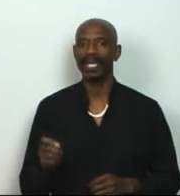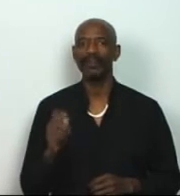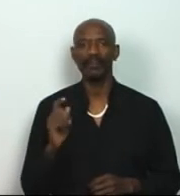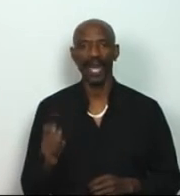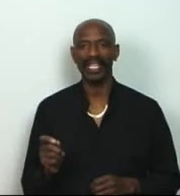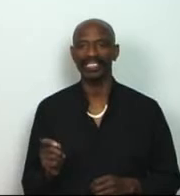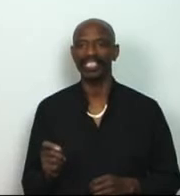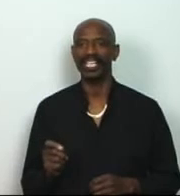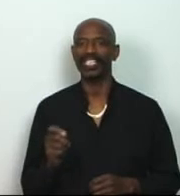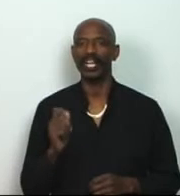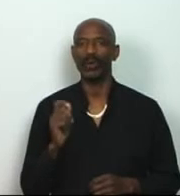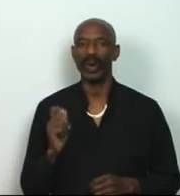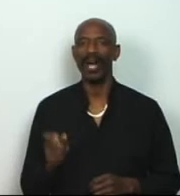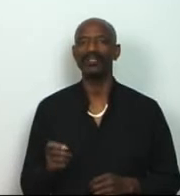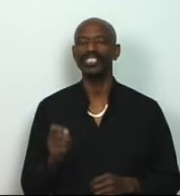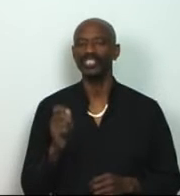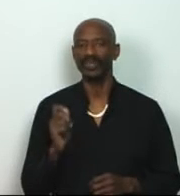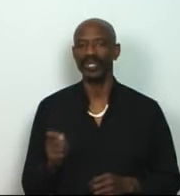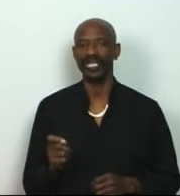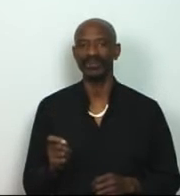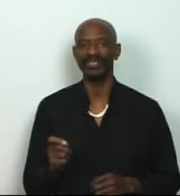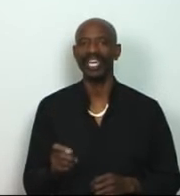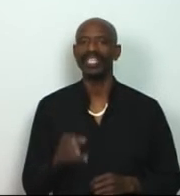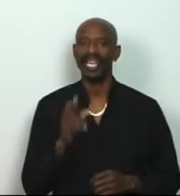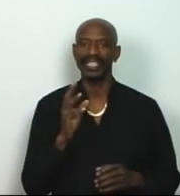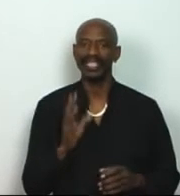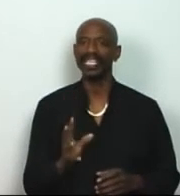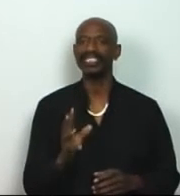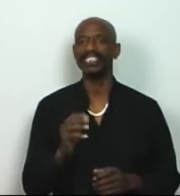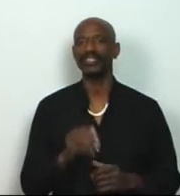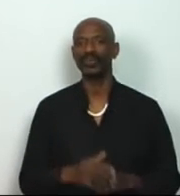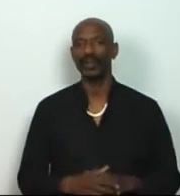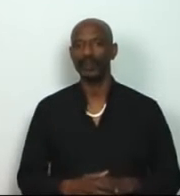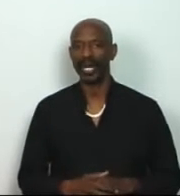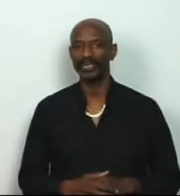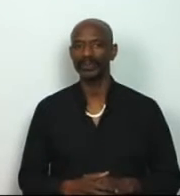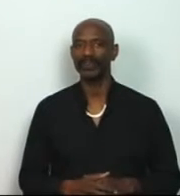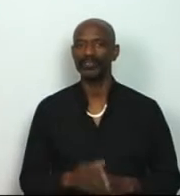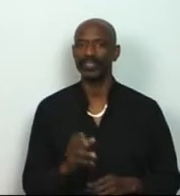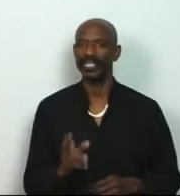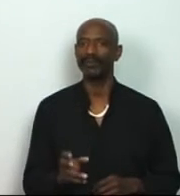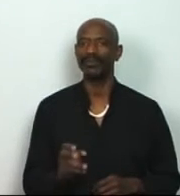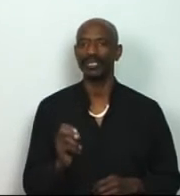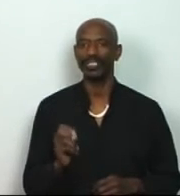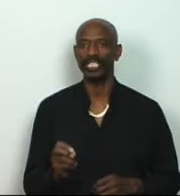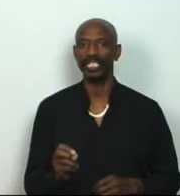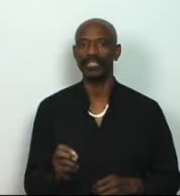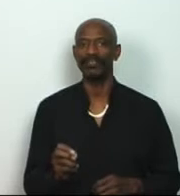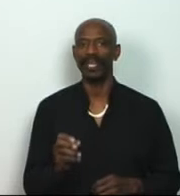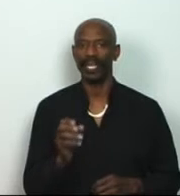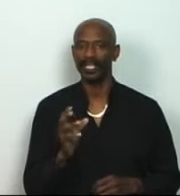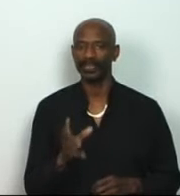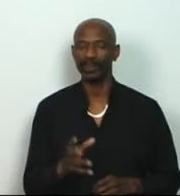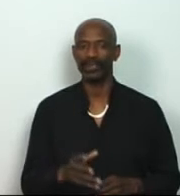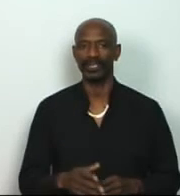imagine in their wildest dreams that this is truly possible for them to achieve and experience.